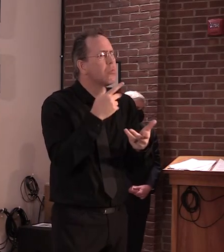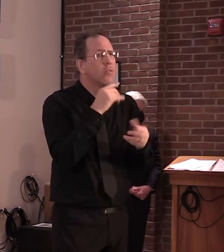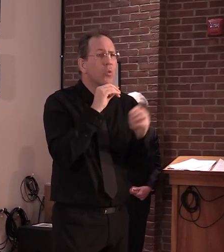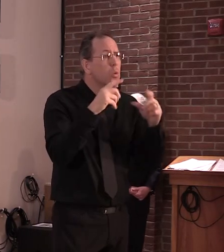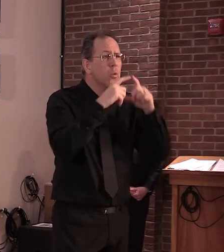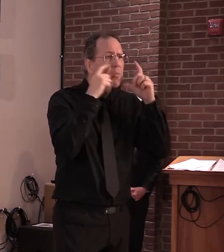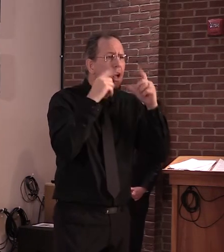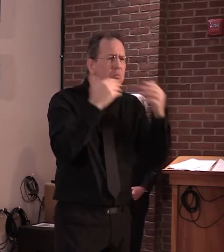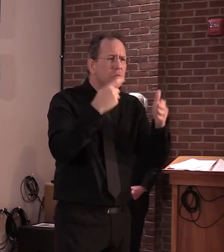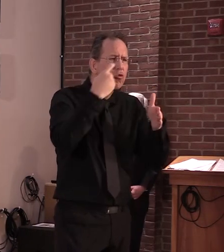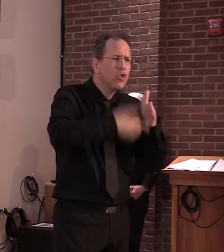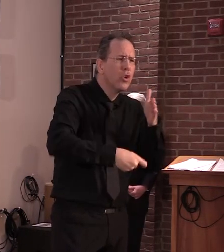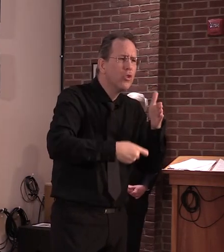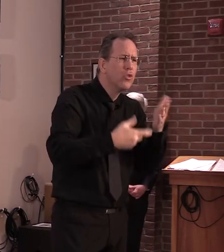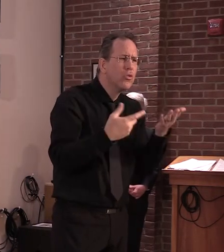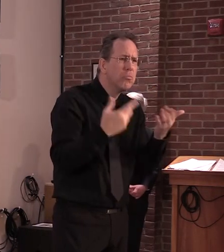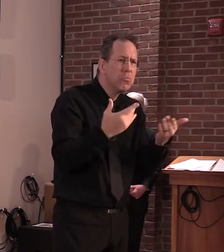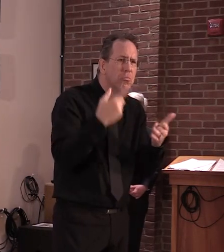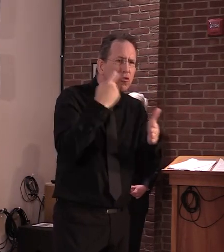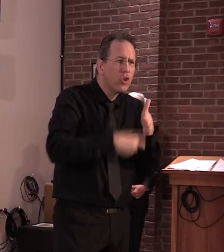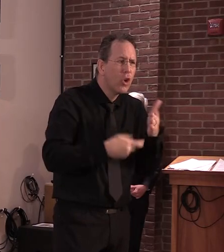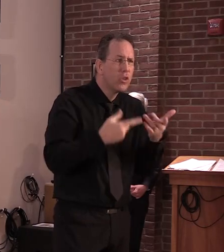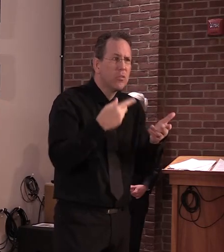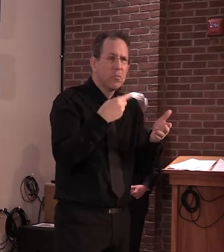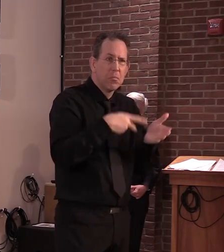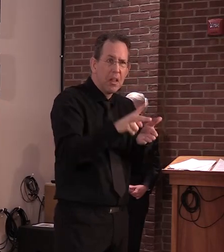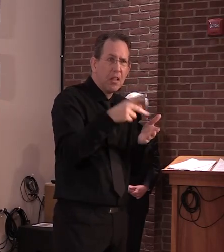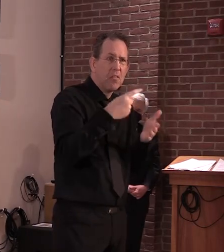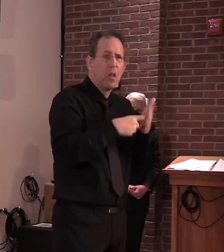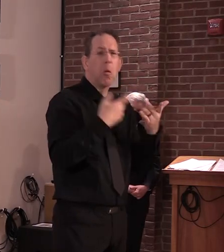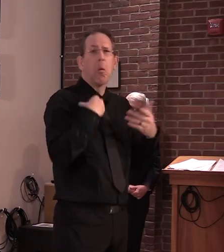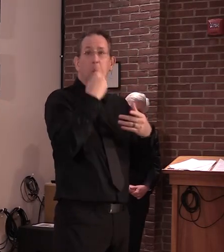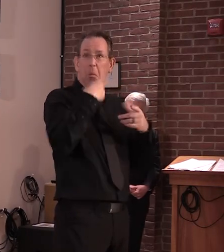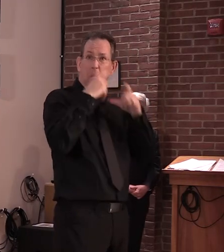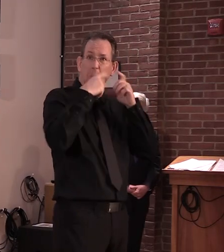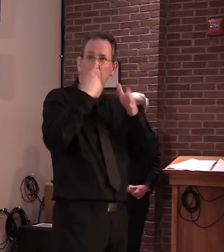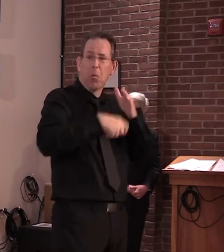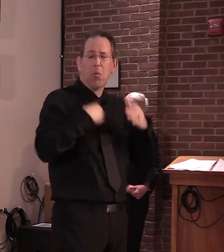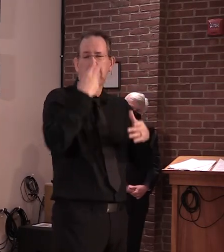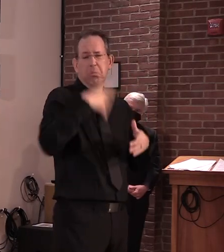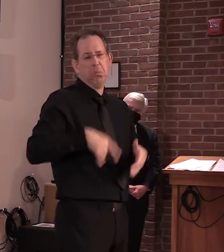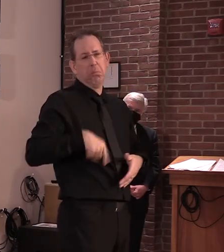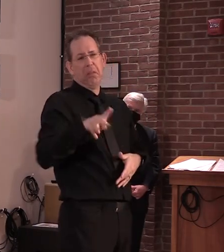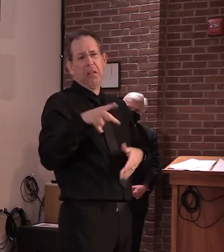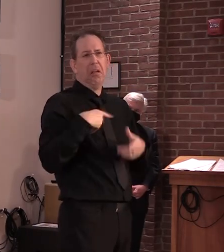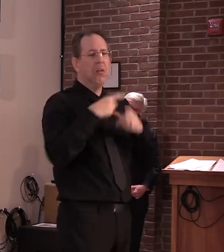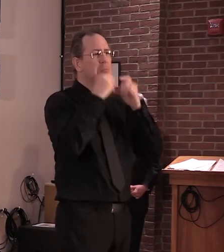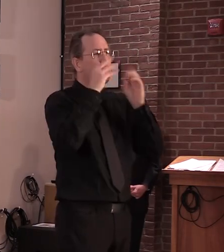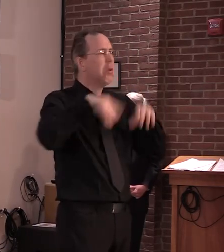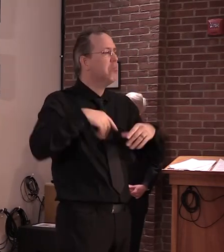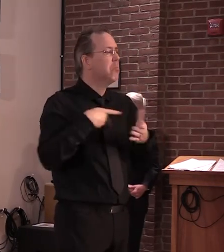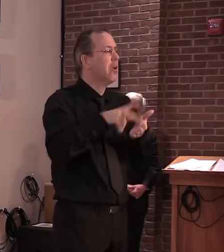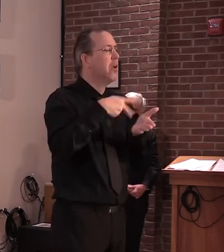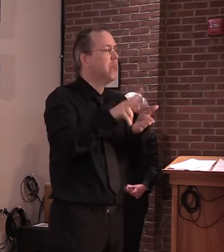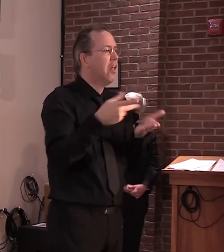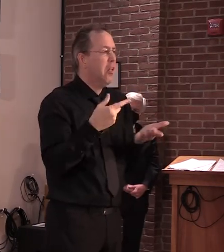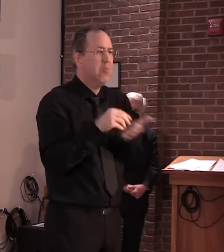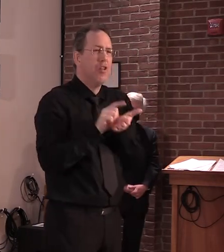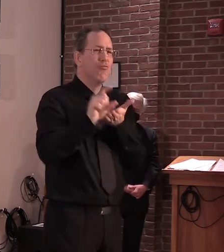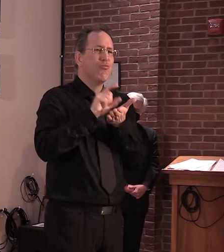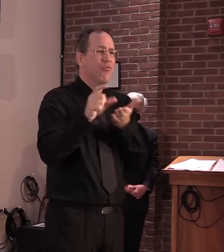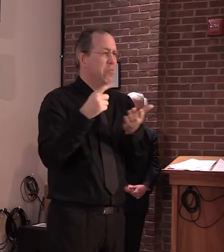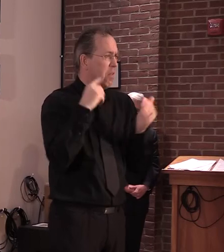making it mandatory. Well, it's kind of making it mandatory, I mean, in terms of charging more. Again,